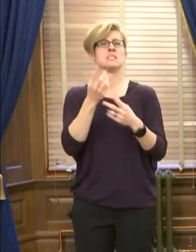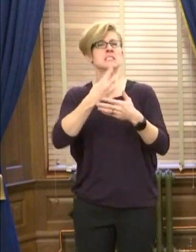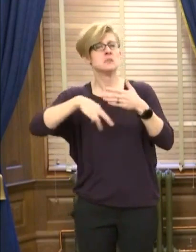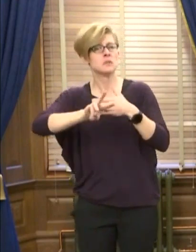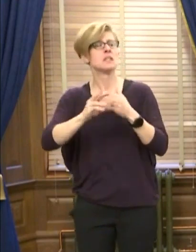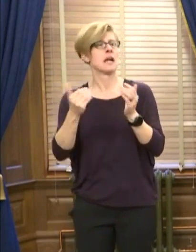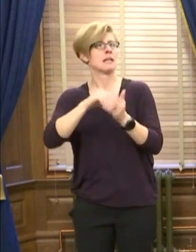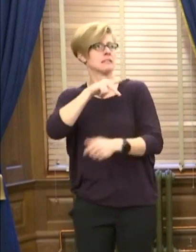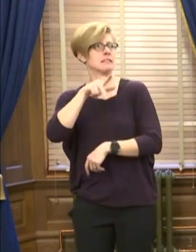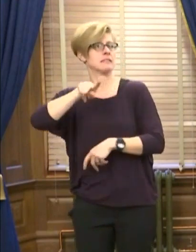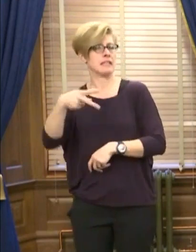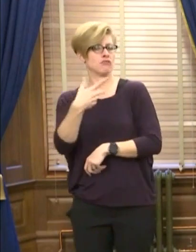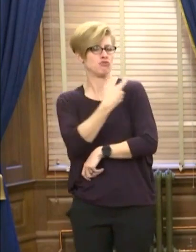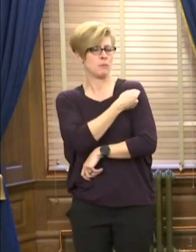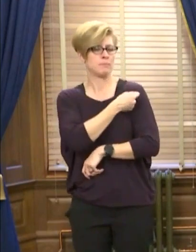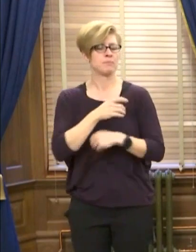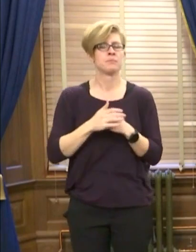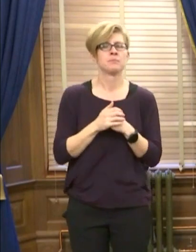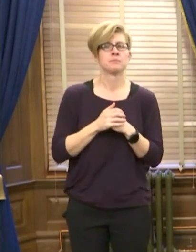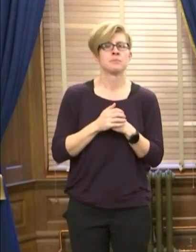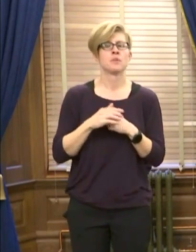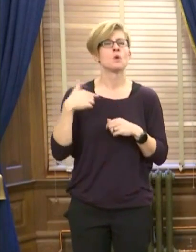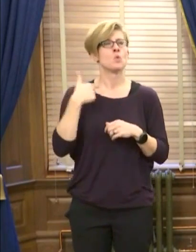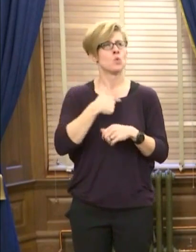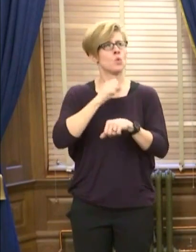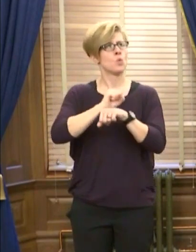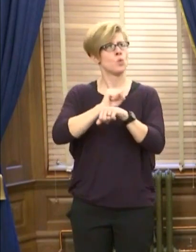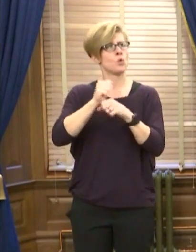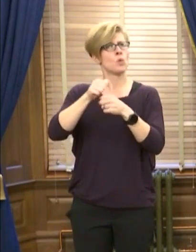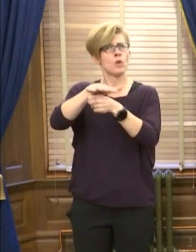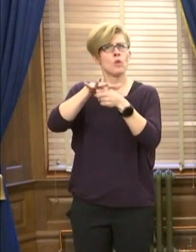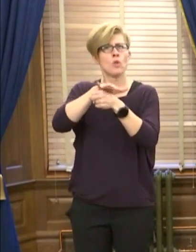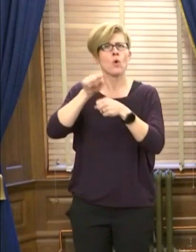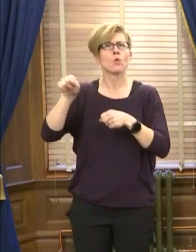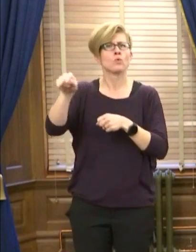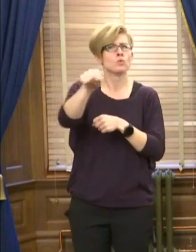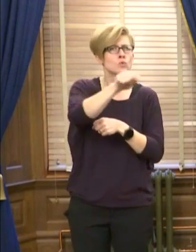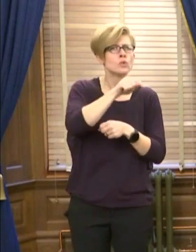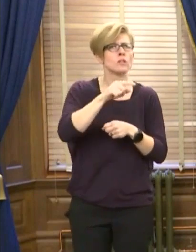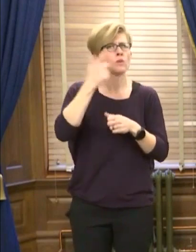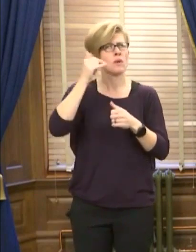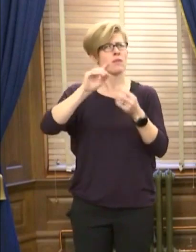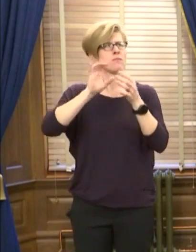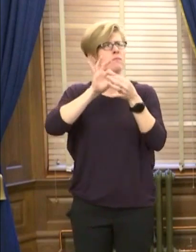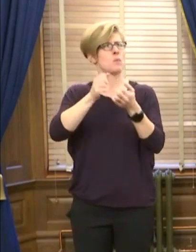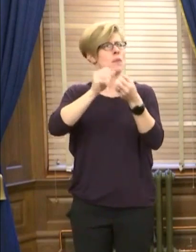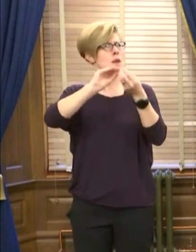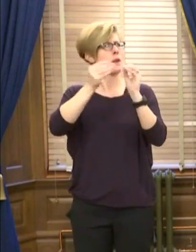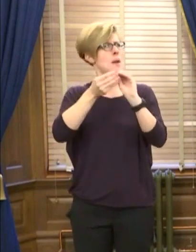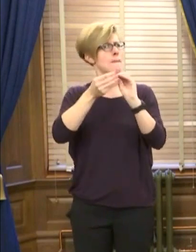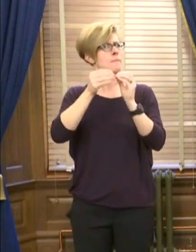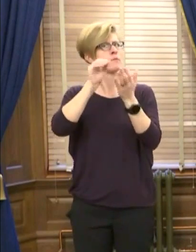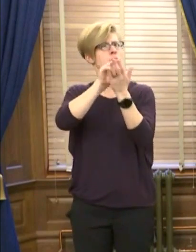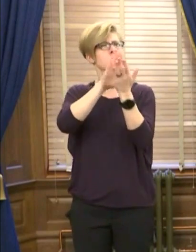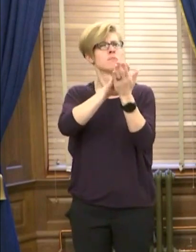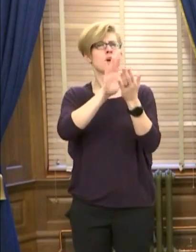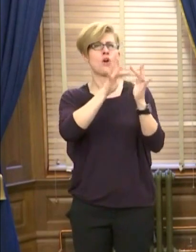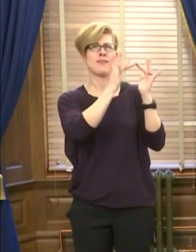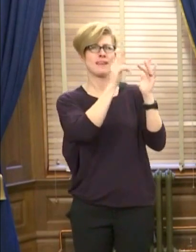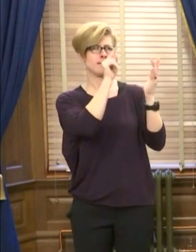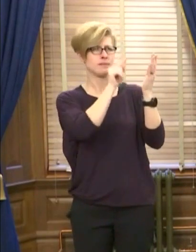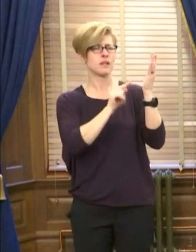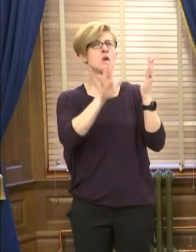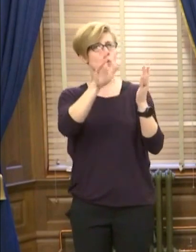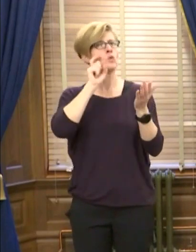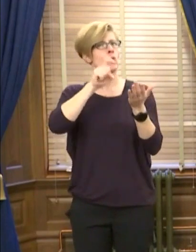with local providers to fix the ongoing data reporting issues. We should see a significant difference in